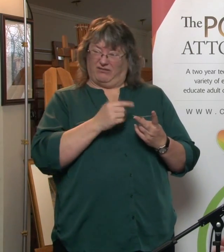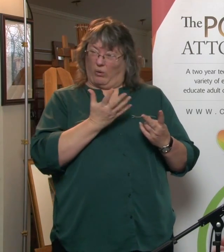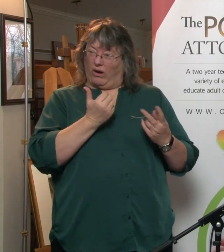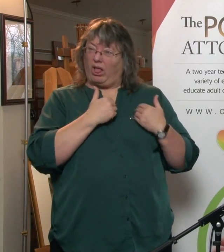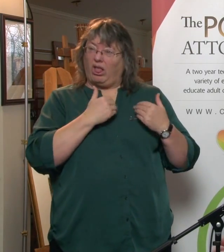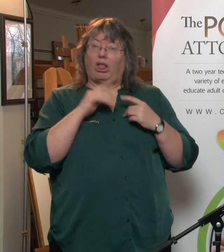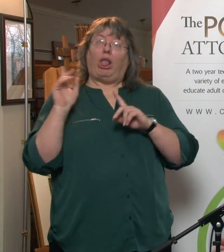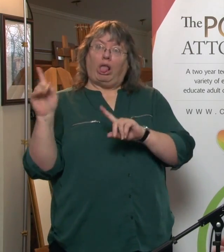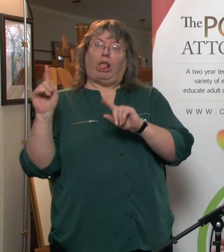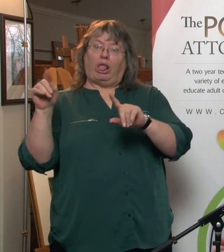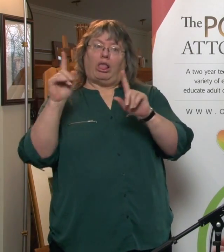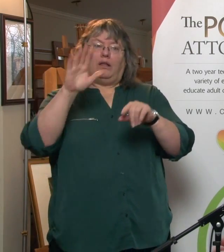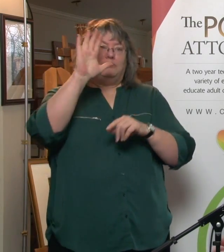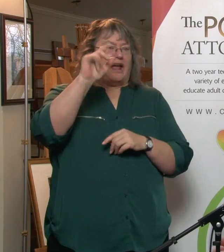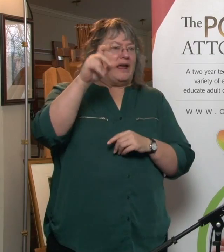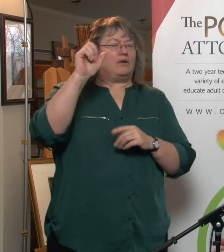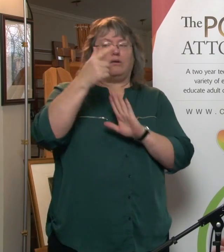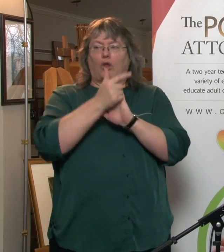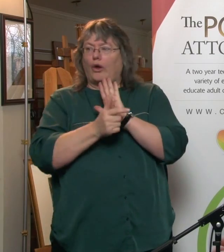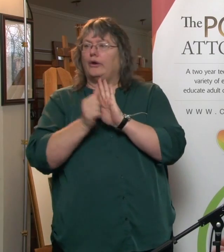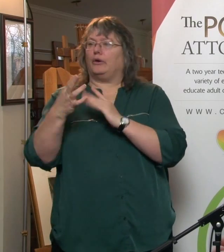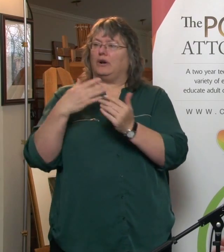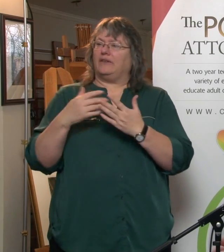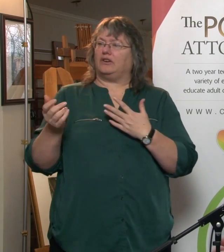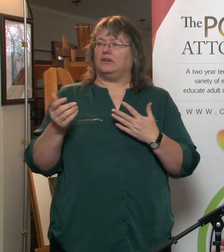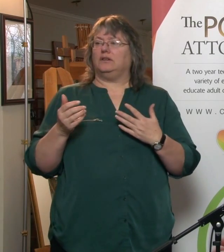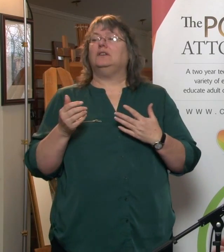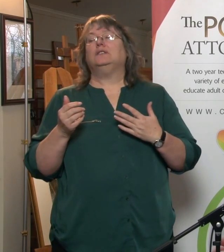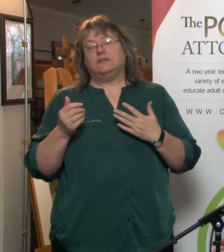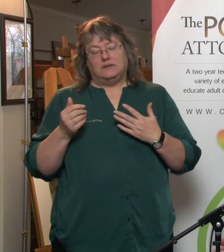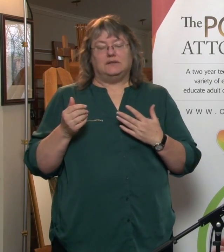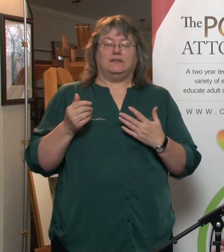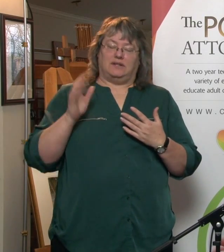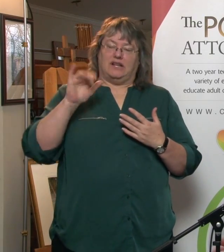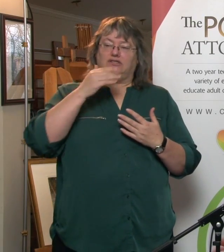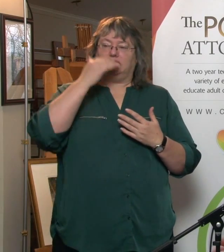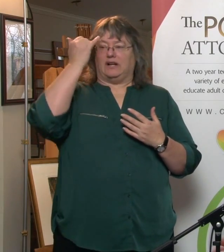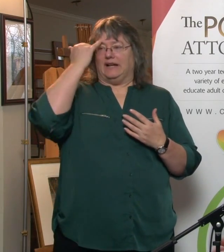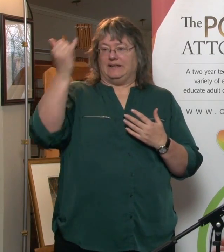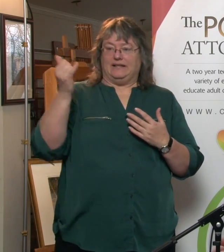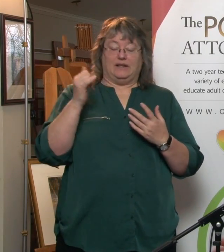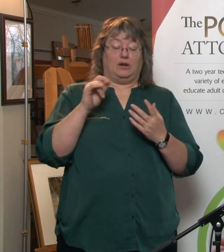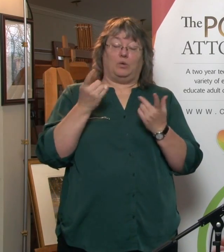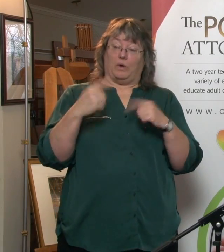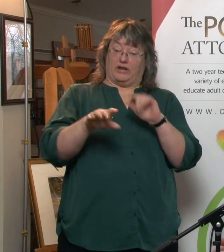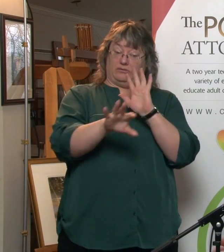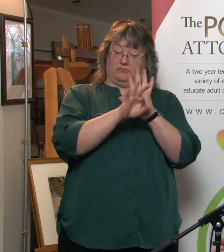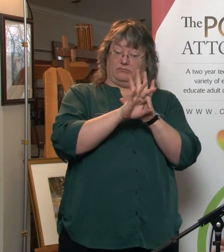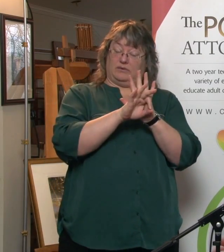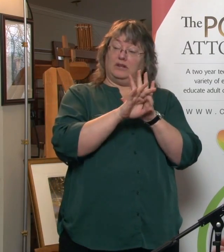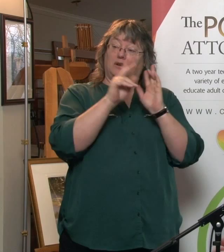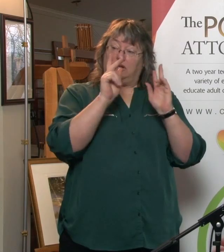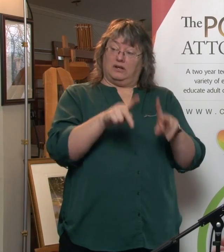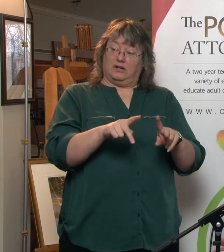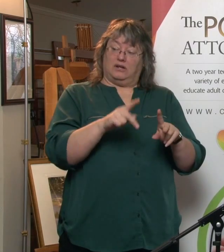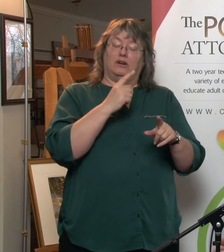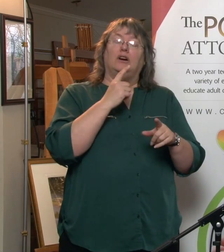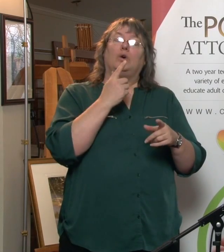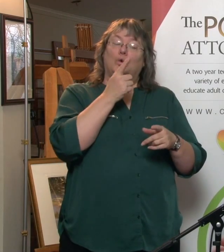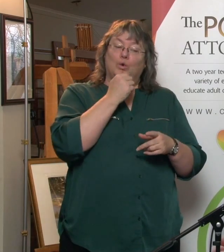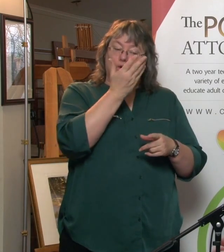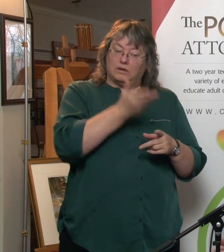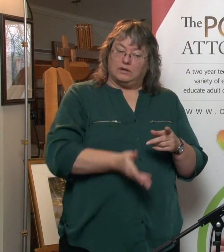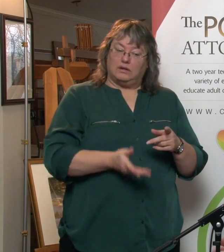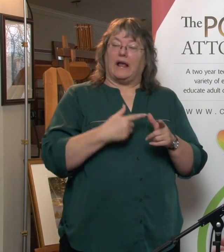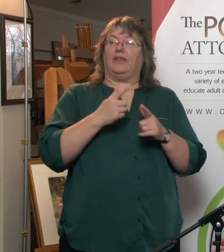going out to the banks and dealing with all of this stuff? So, again, this is one of the things you're looking at, A, when you appoint the people in the first place, but when you do your